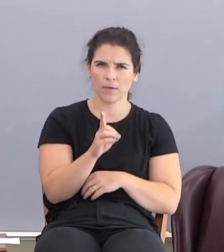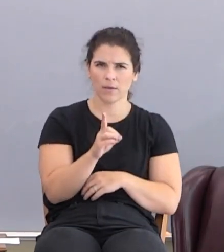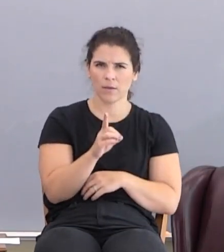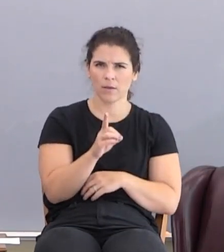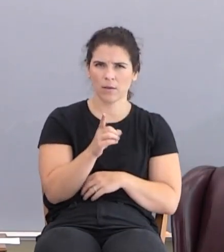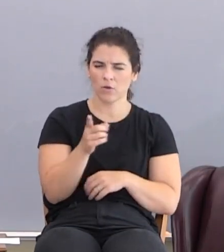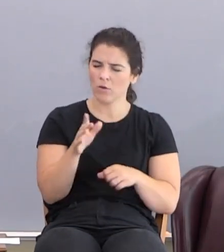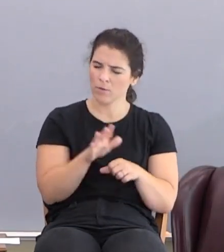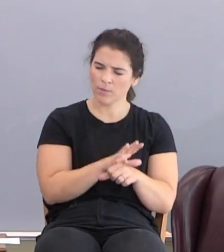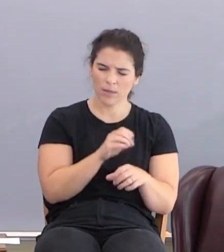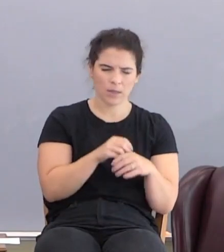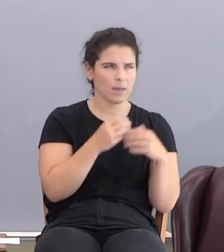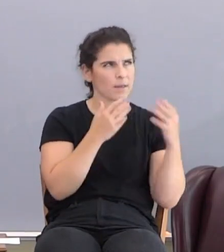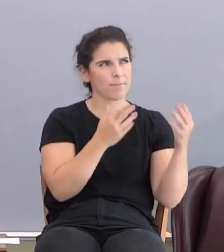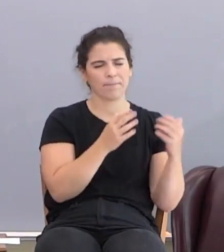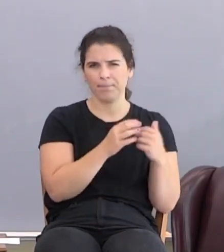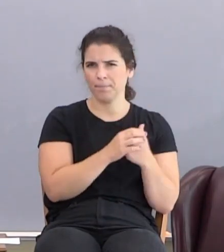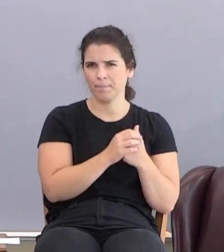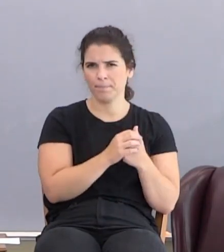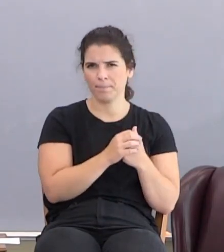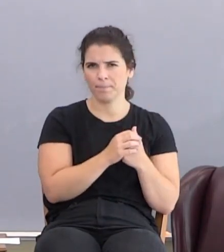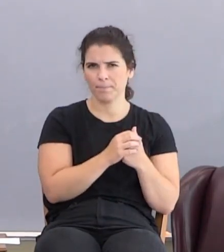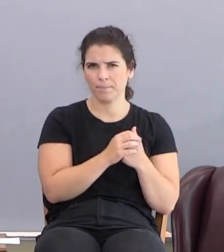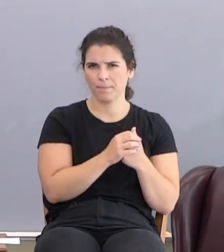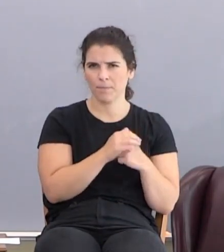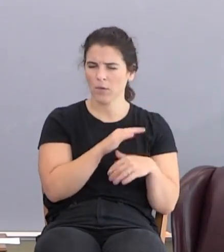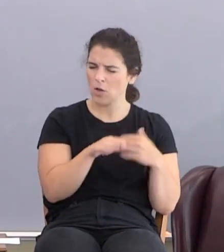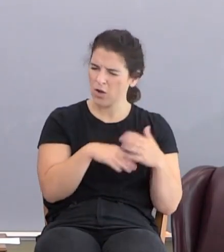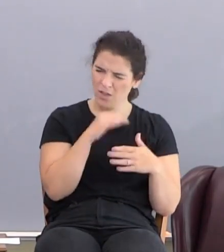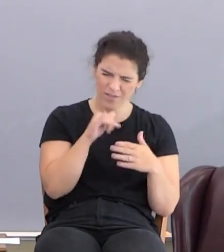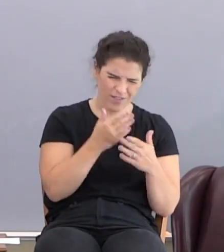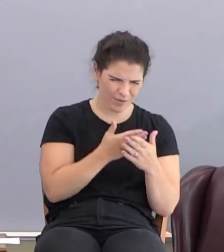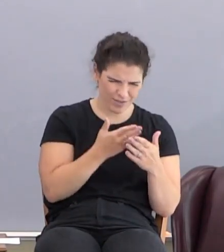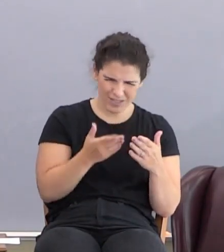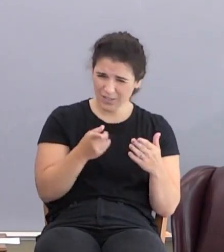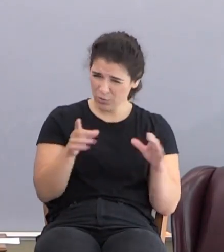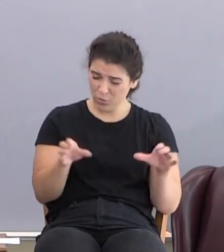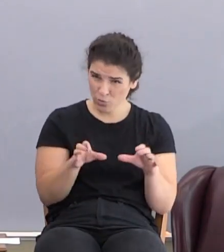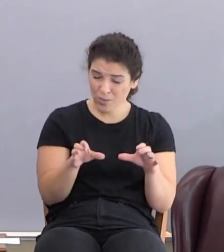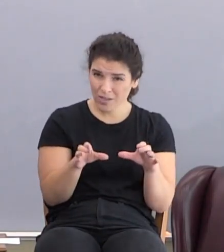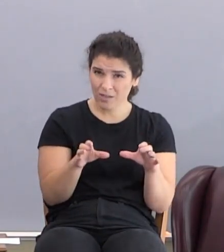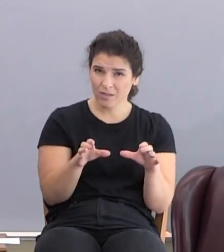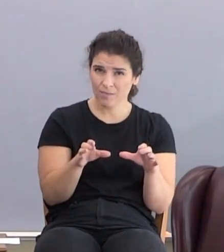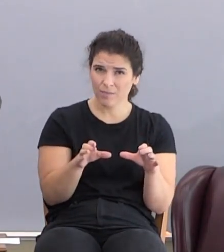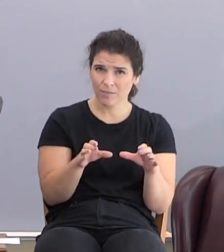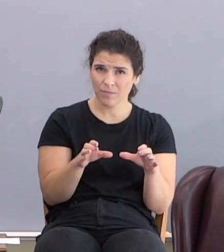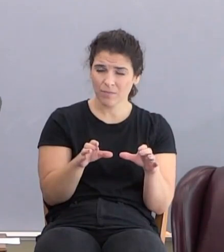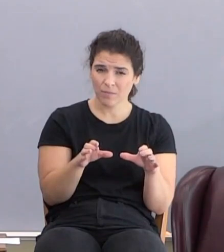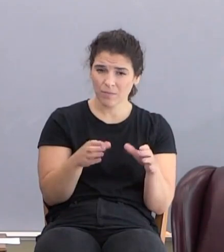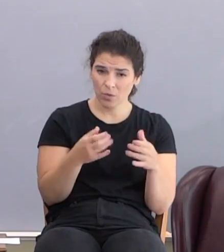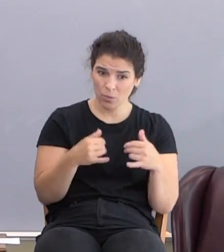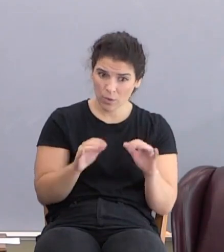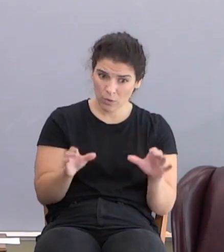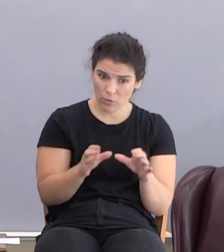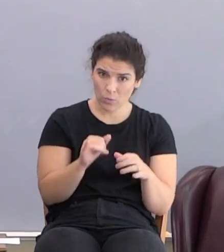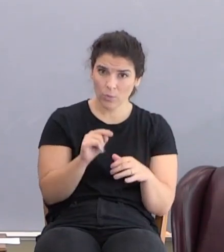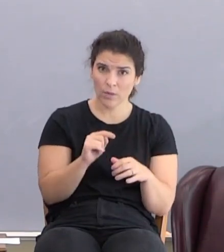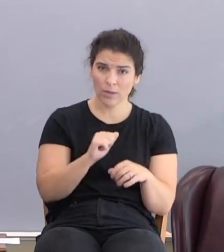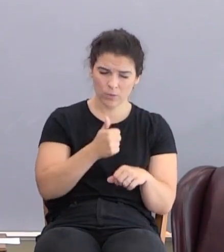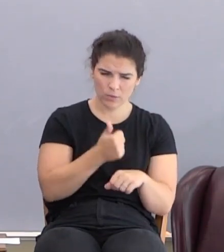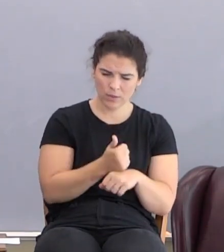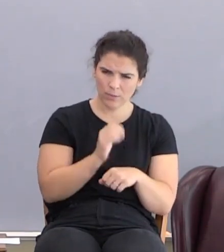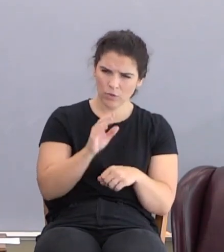and you're complete in him. And all that stuff you're doing while you're doing it to